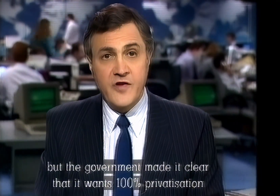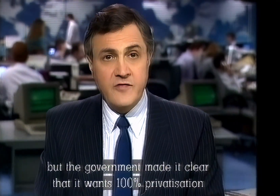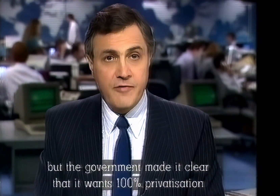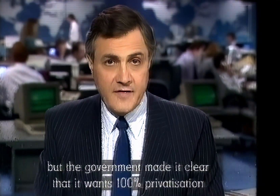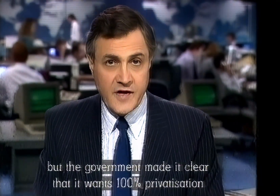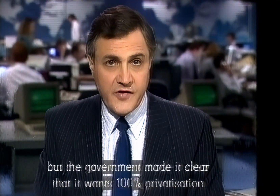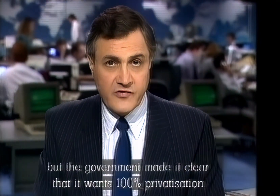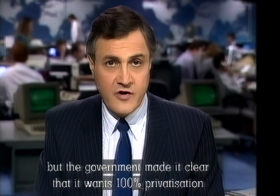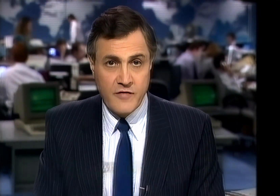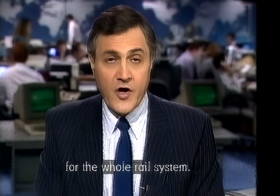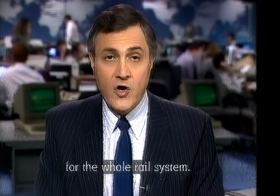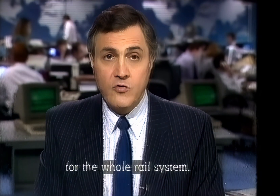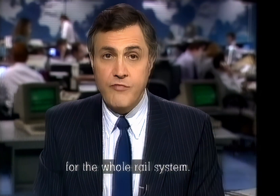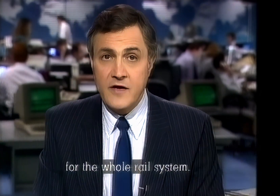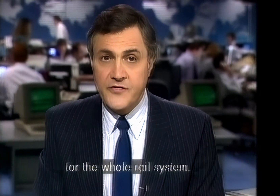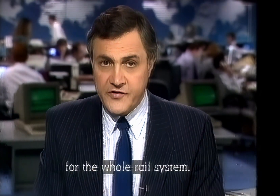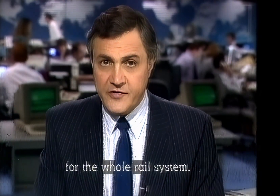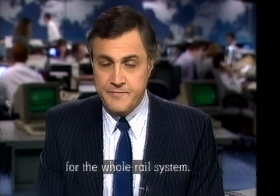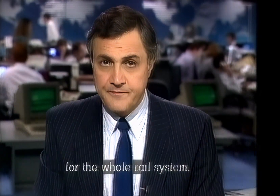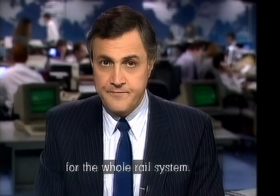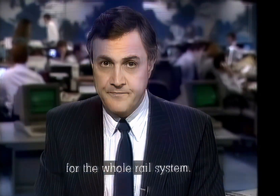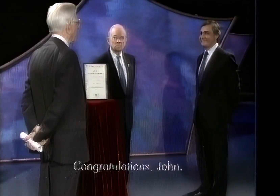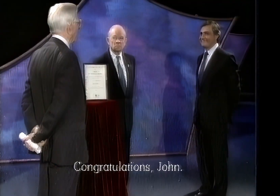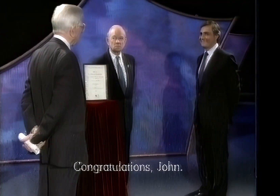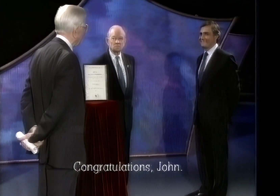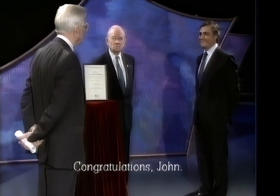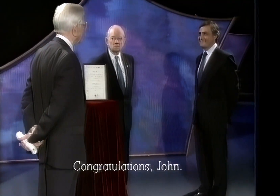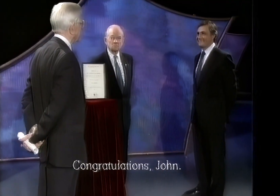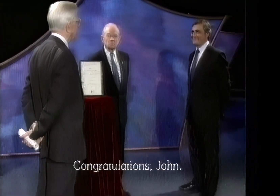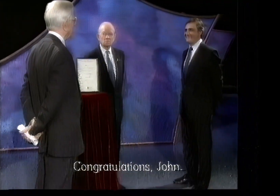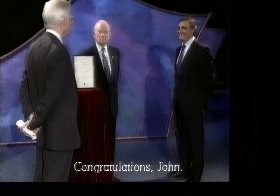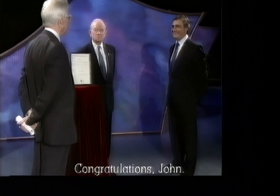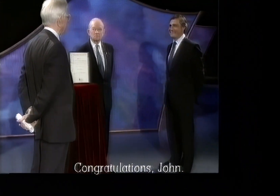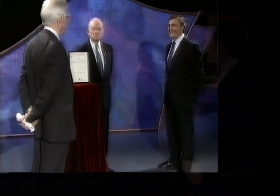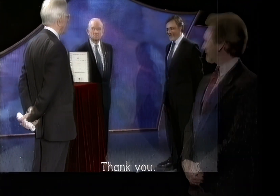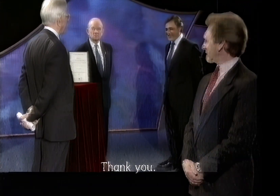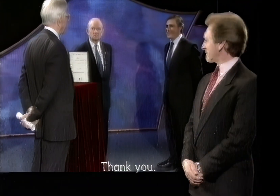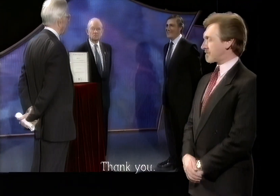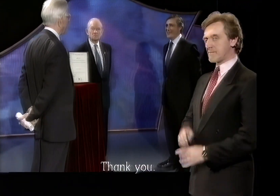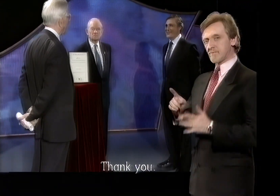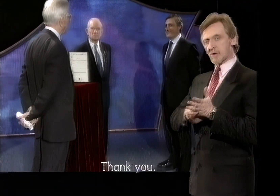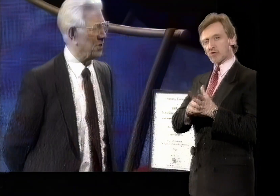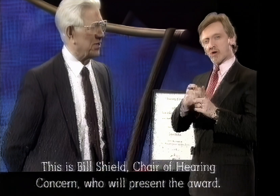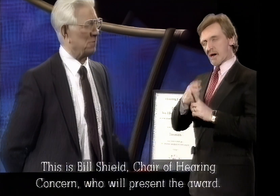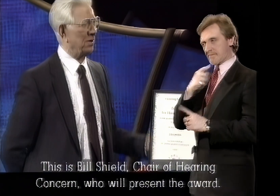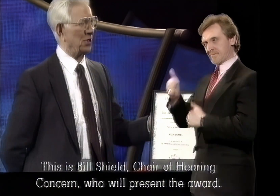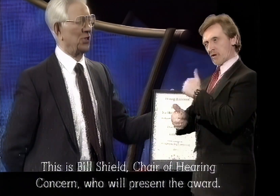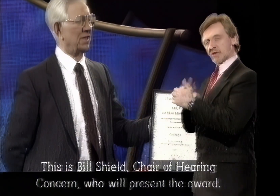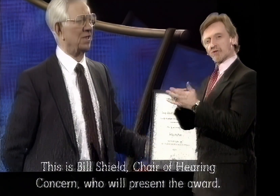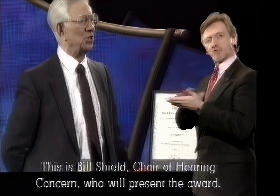privatisation for the whole rail system. Congratulations, John. Thank you. Now, with us is Bill Shield, the